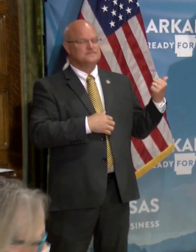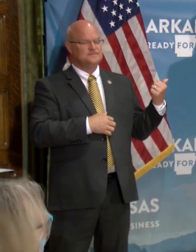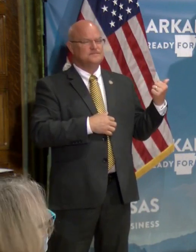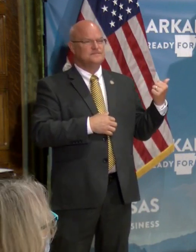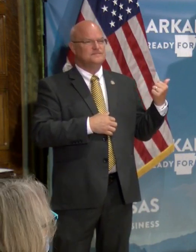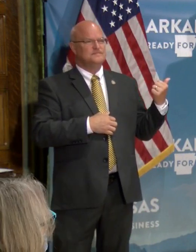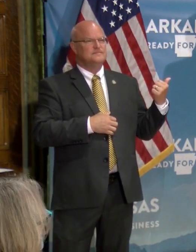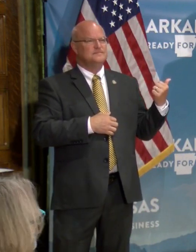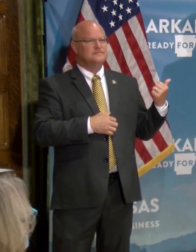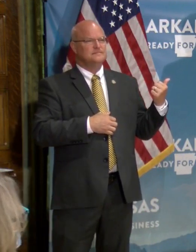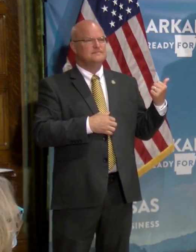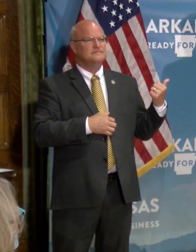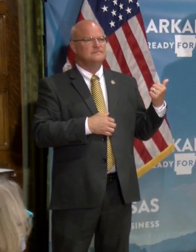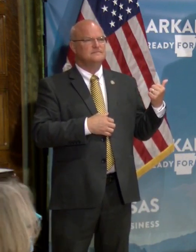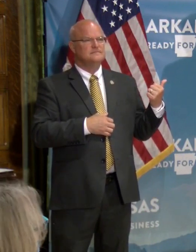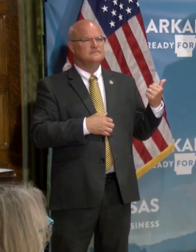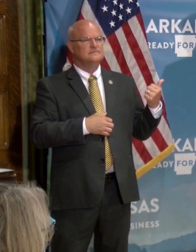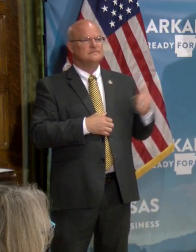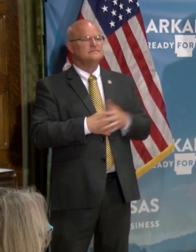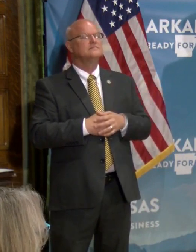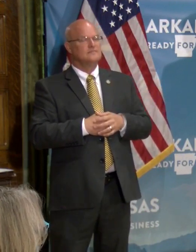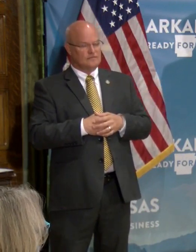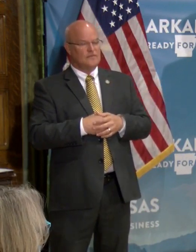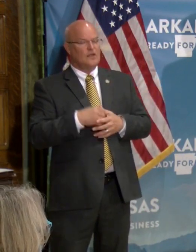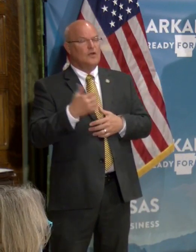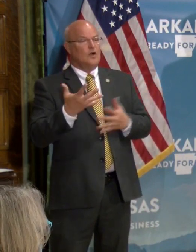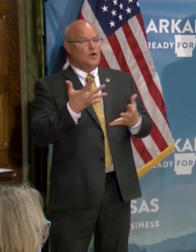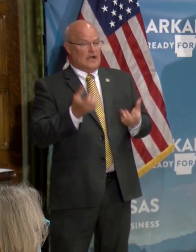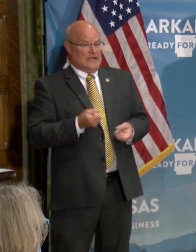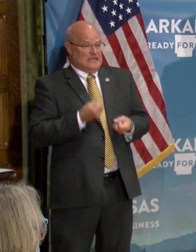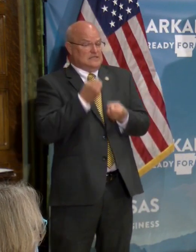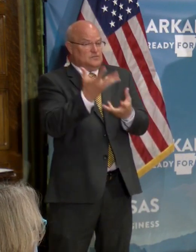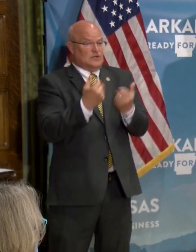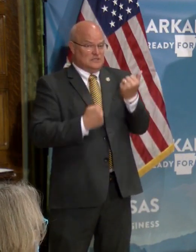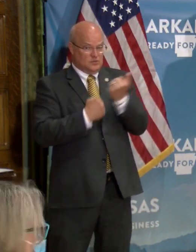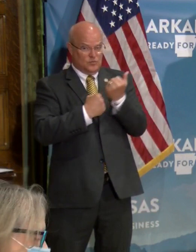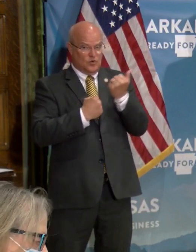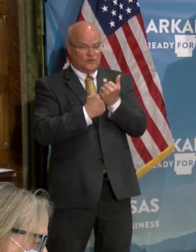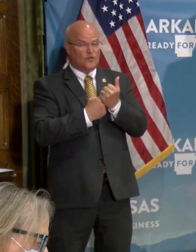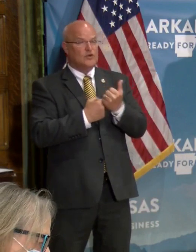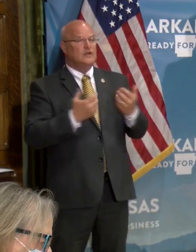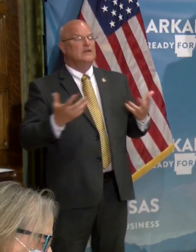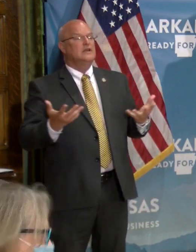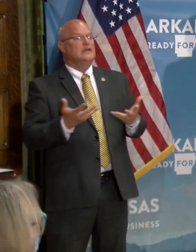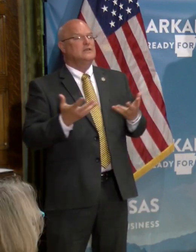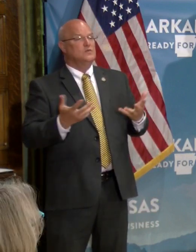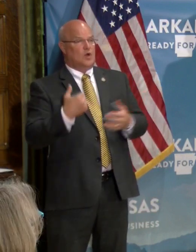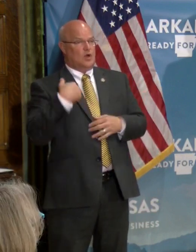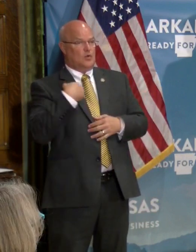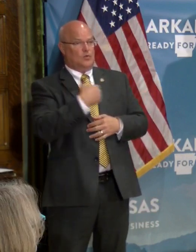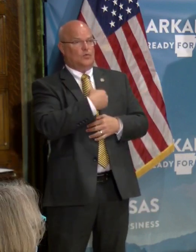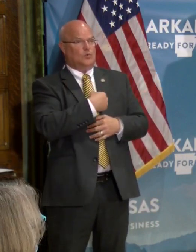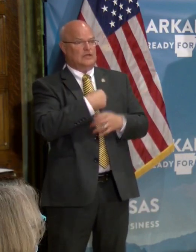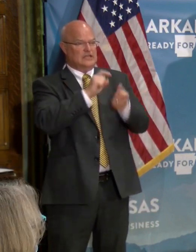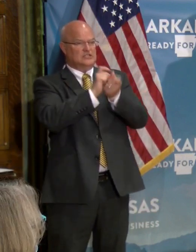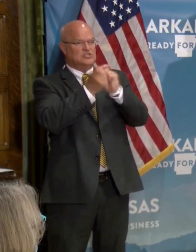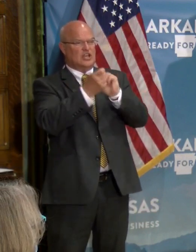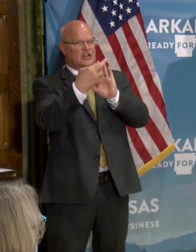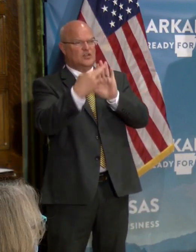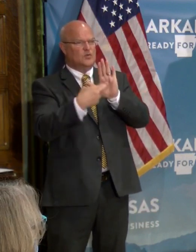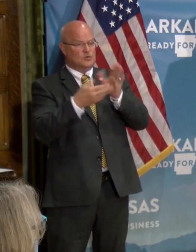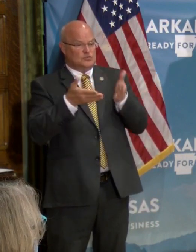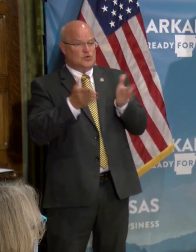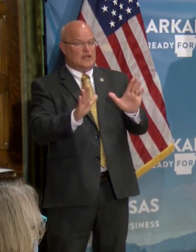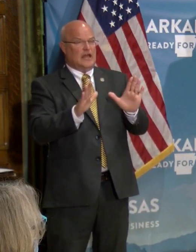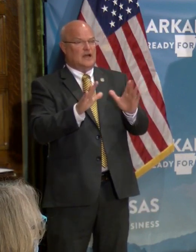Uh, what I, uh, express support for is what, uh, we, uh, change the rules